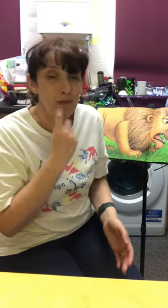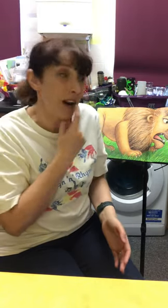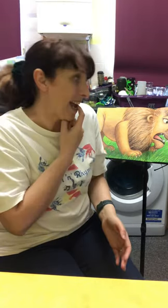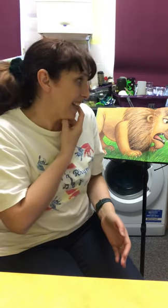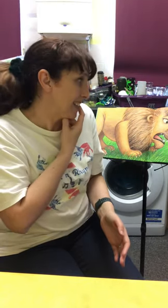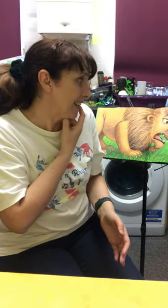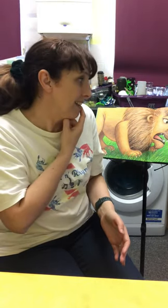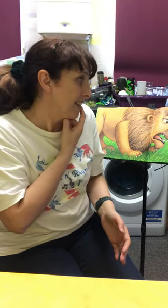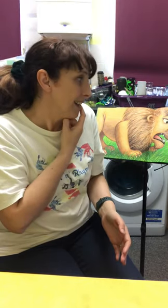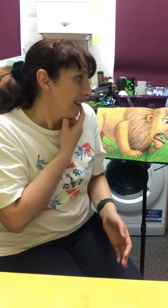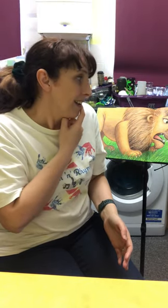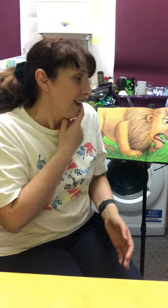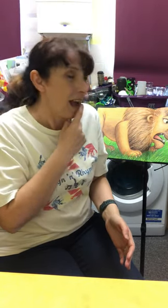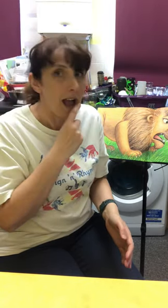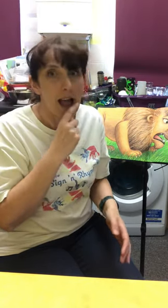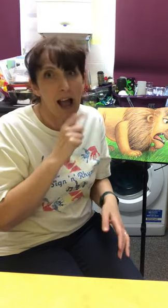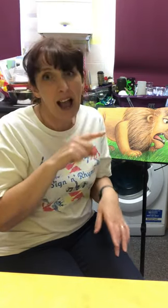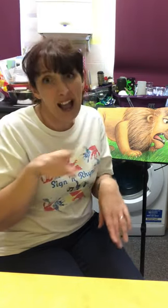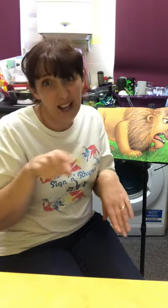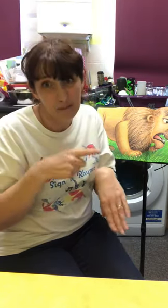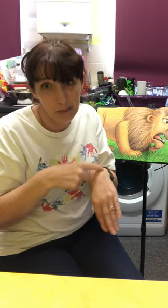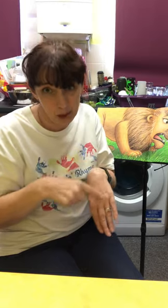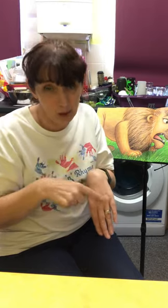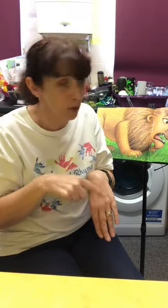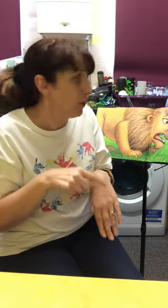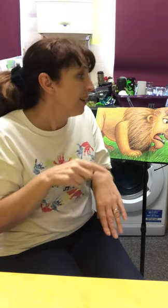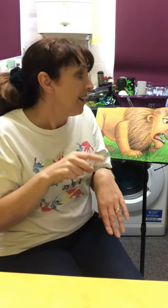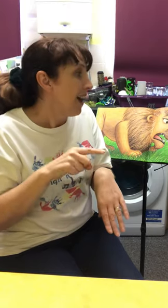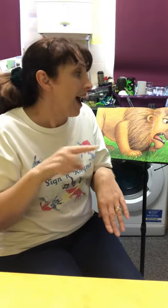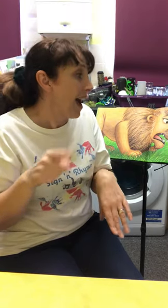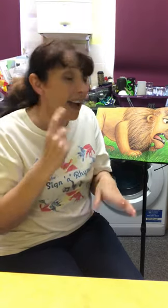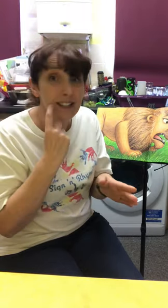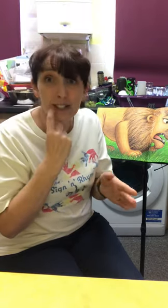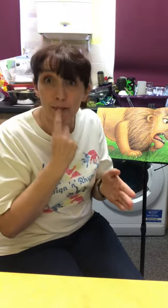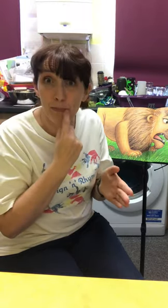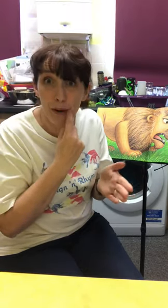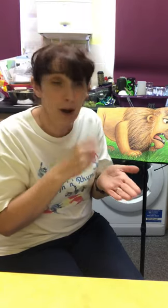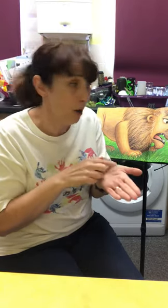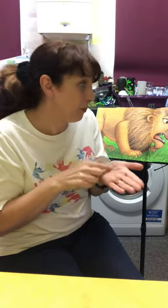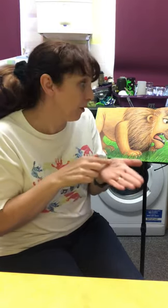red and blue and purple.